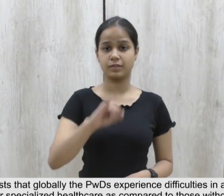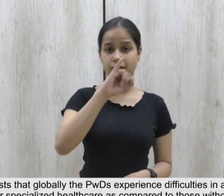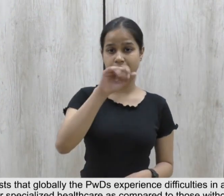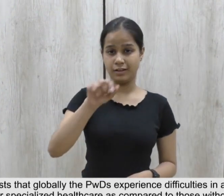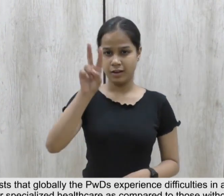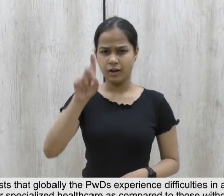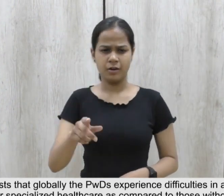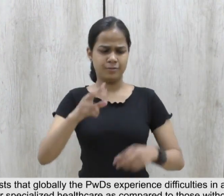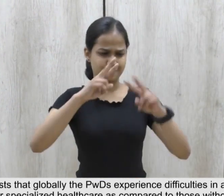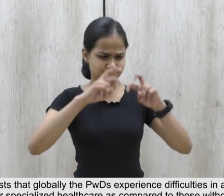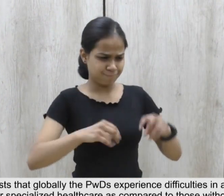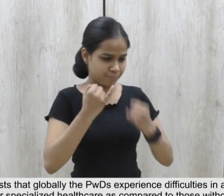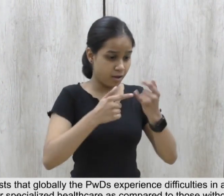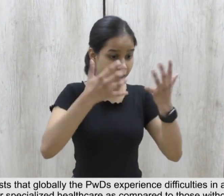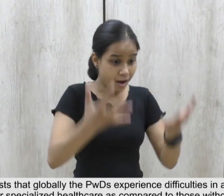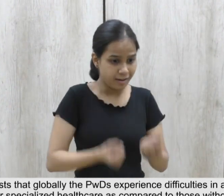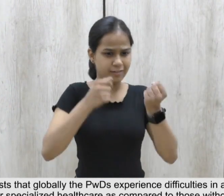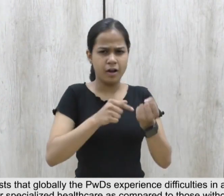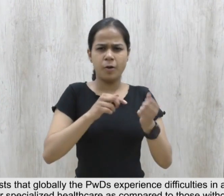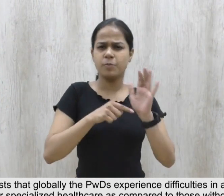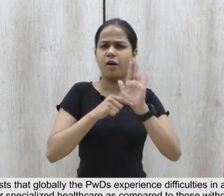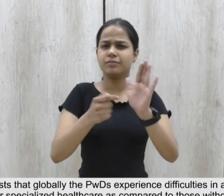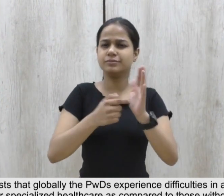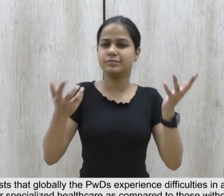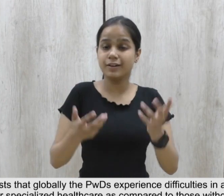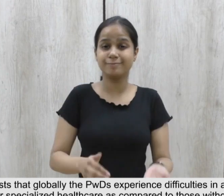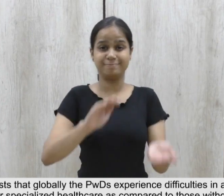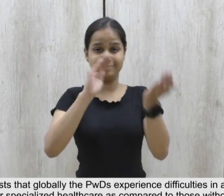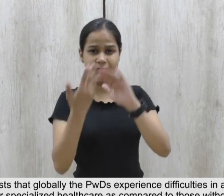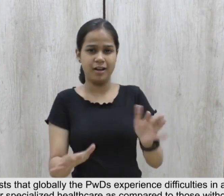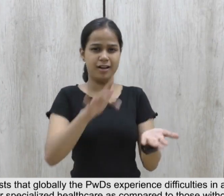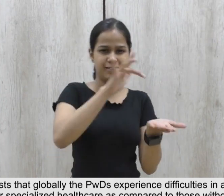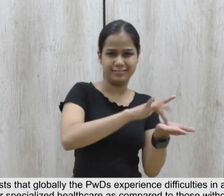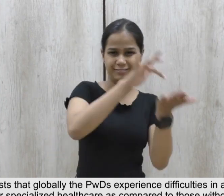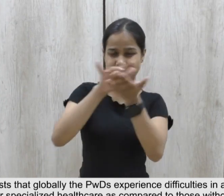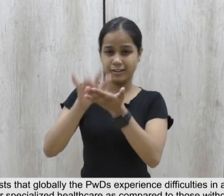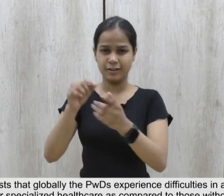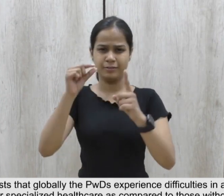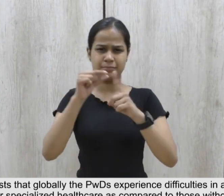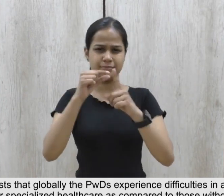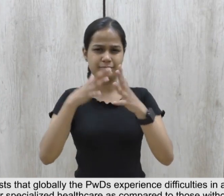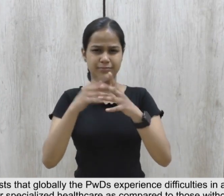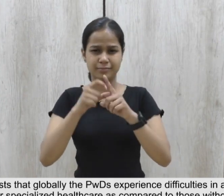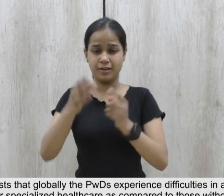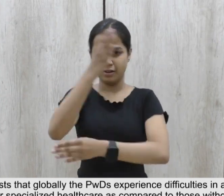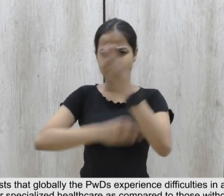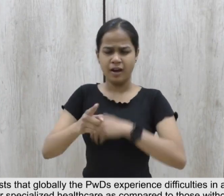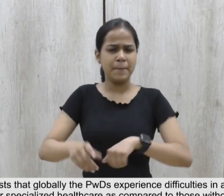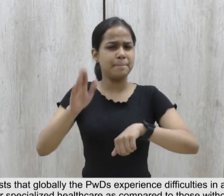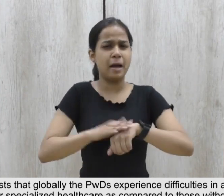6.2 Evidence suggests that globally the PWDs experience difficulties in accessing health care either in